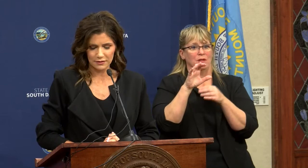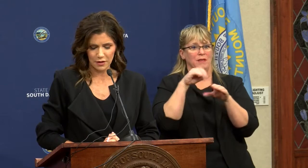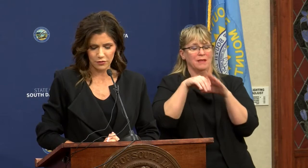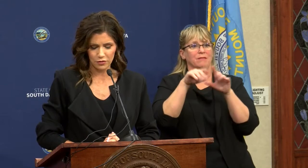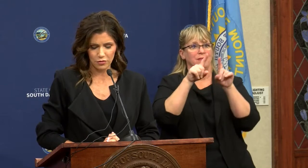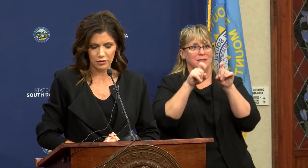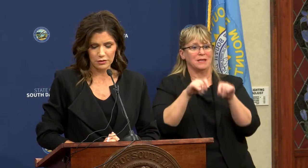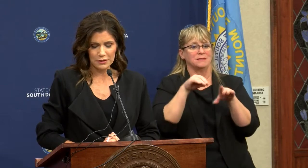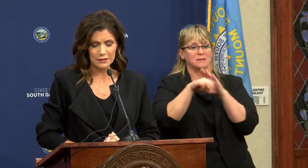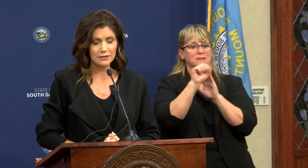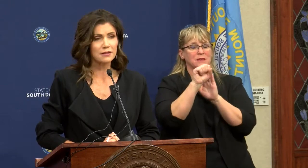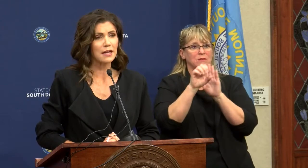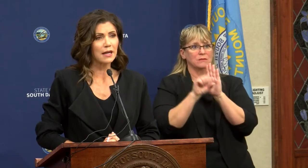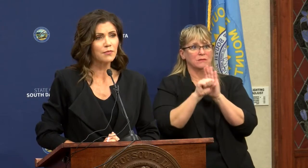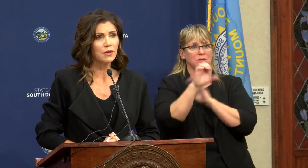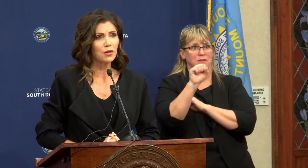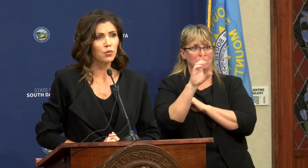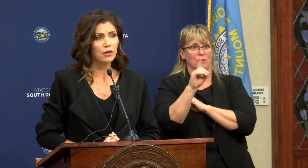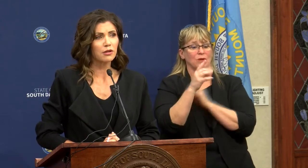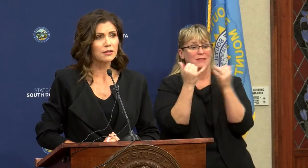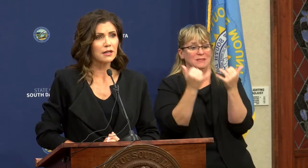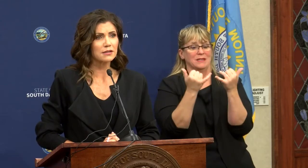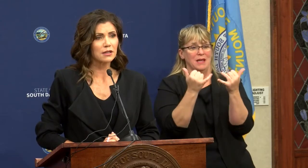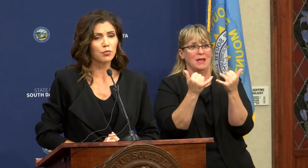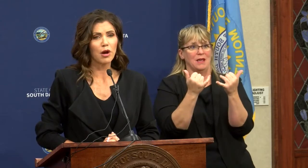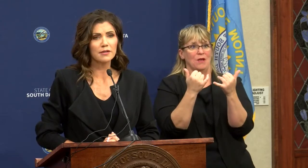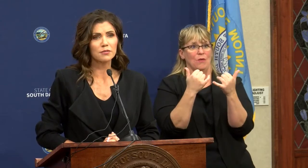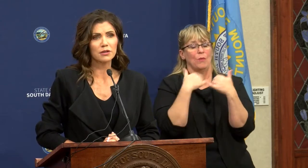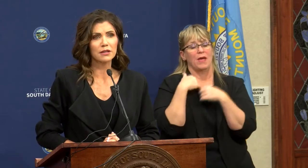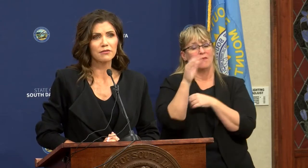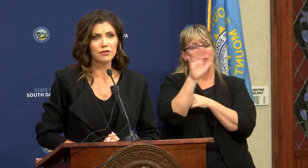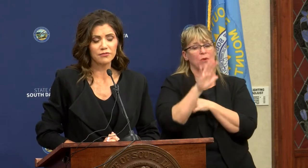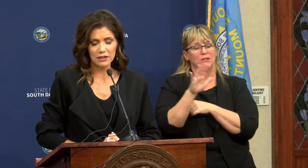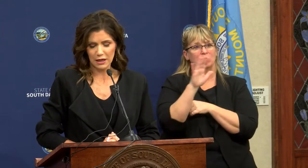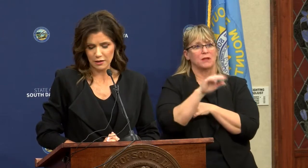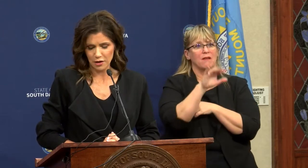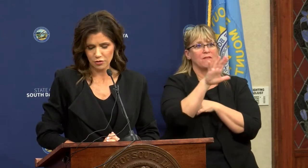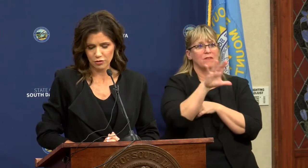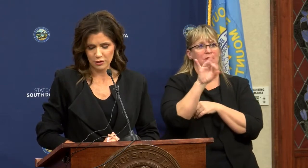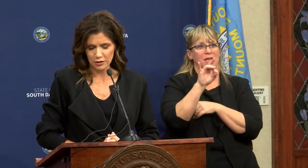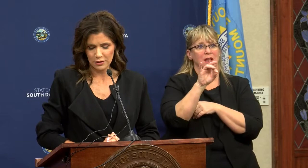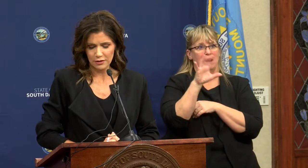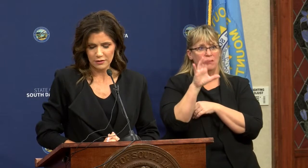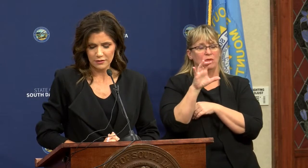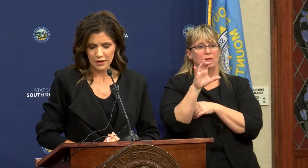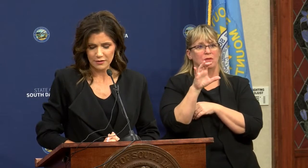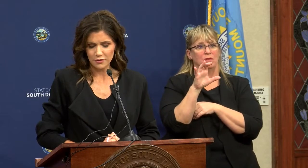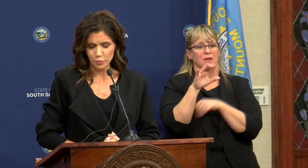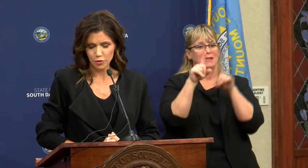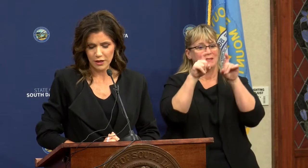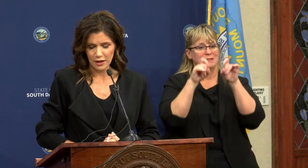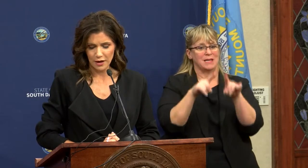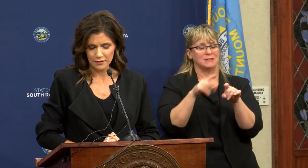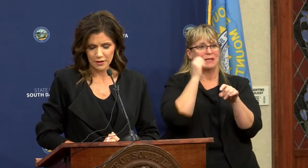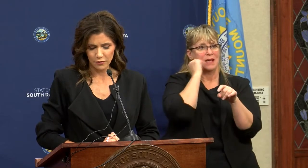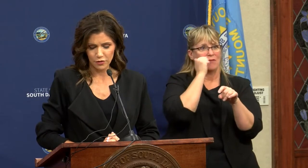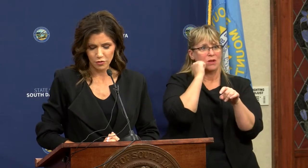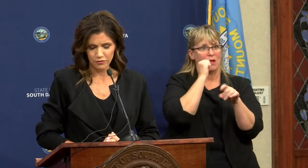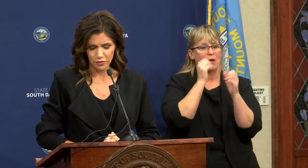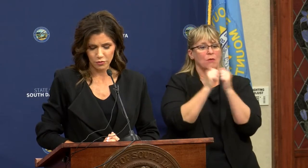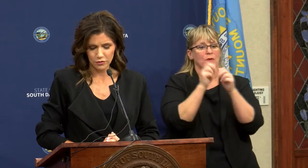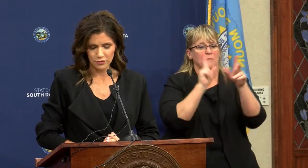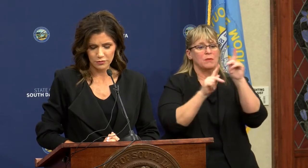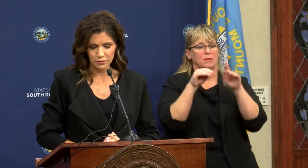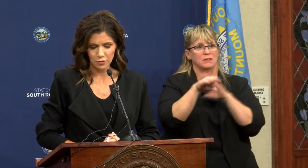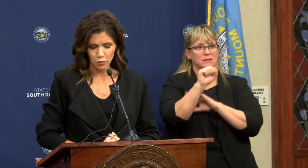the state of South Dakota. Today, we are conducting approximately 5,800 tests per day on South